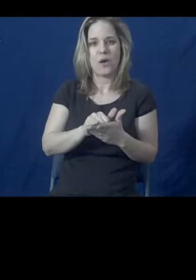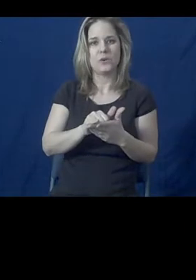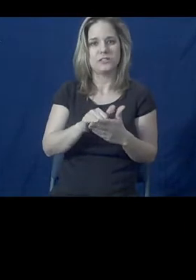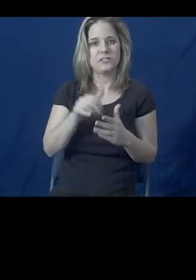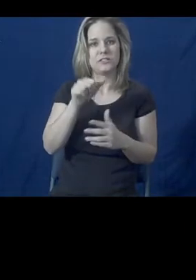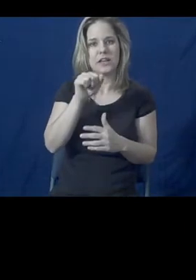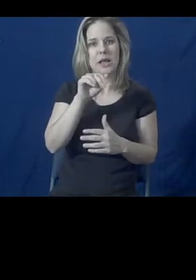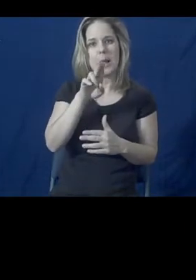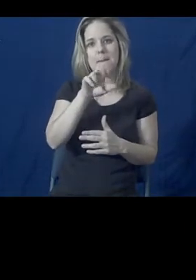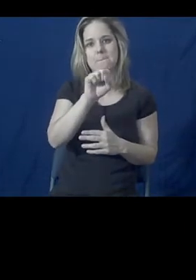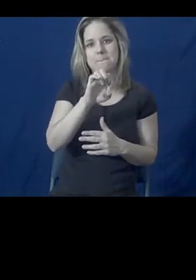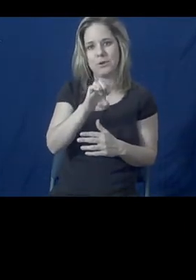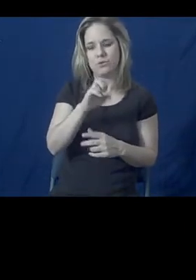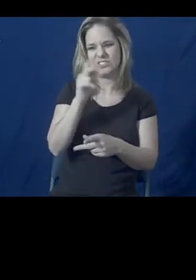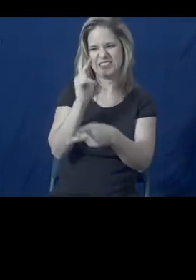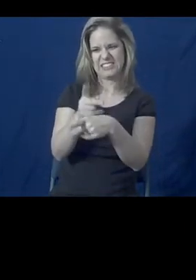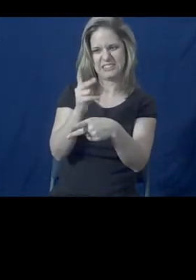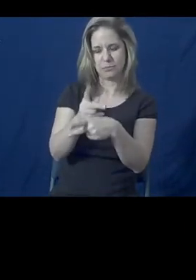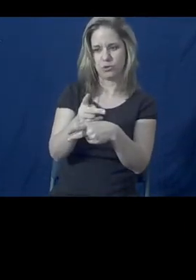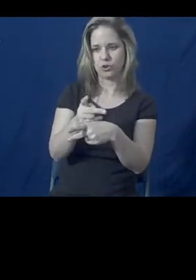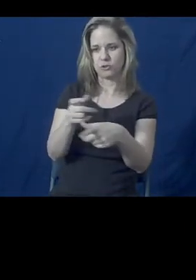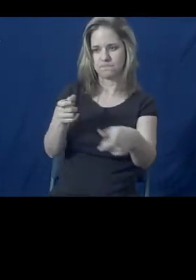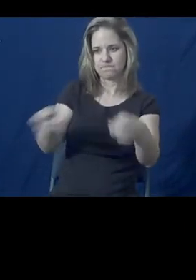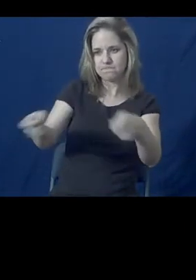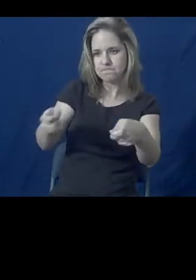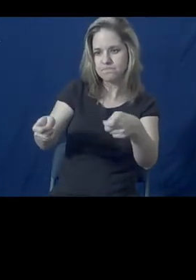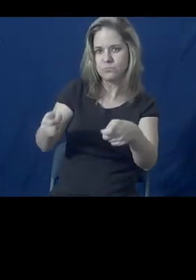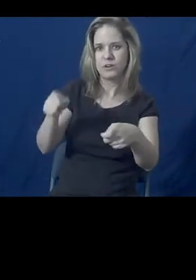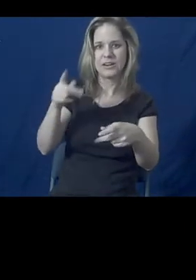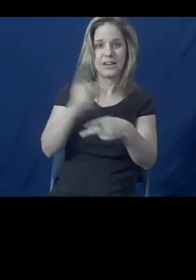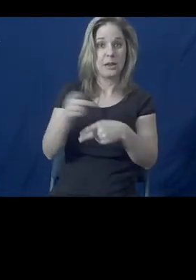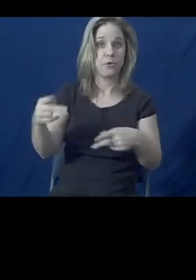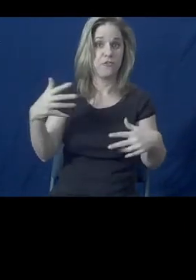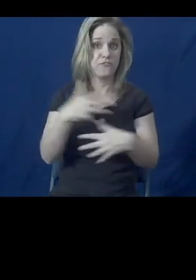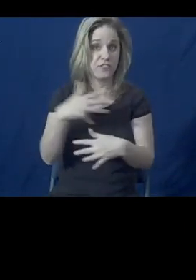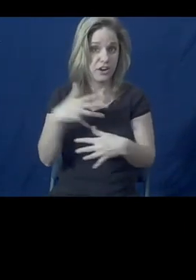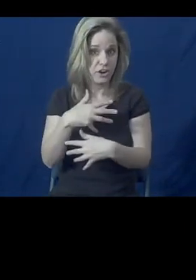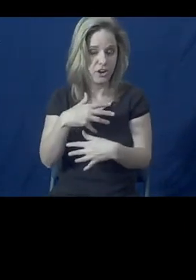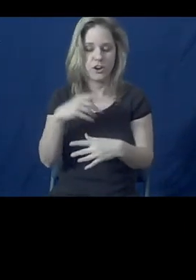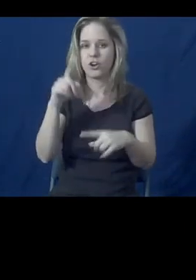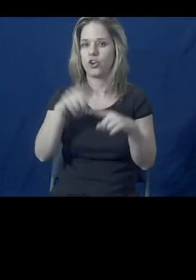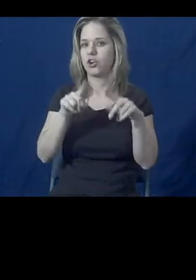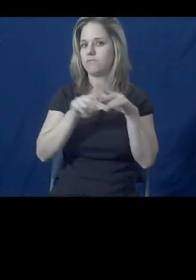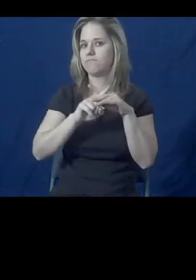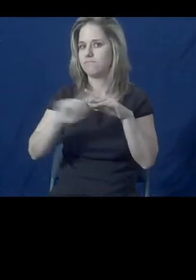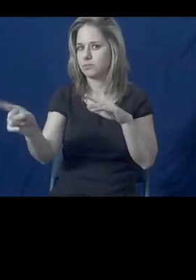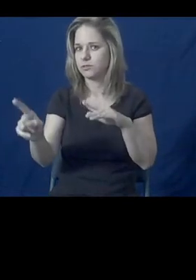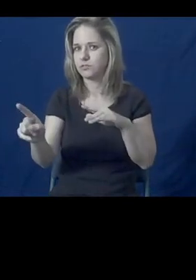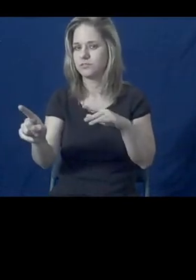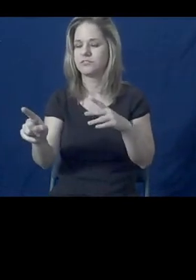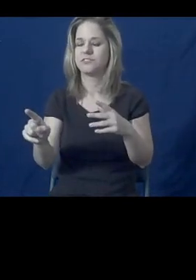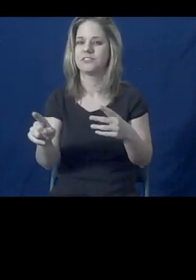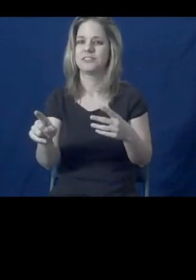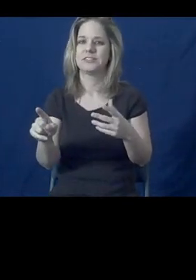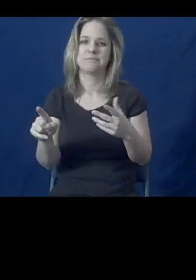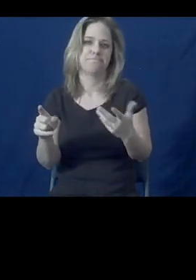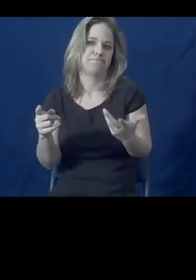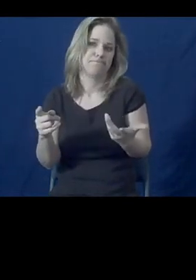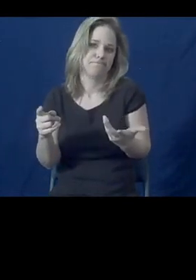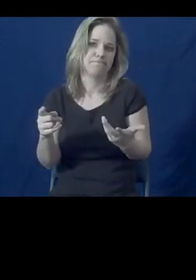on the run, to keep her in fear, and not acting to, you know, to get herself out, and to get